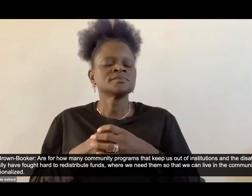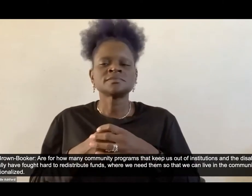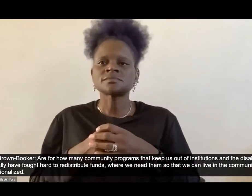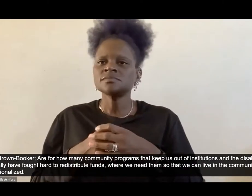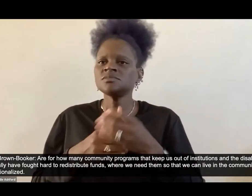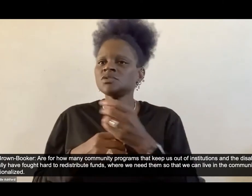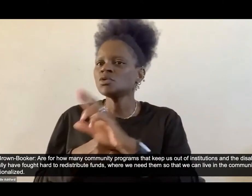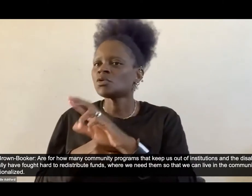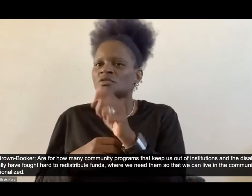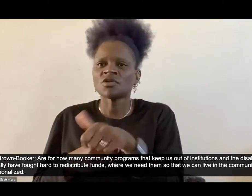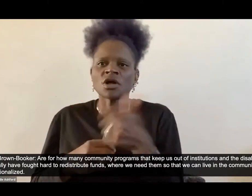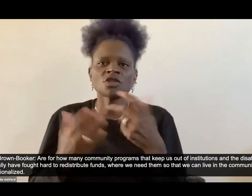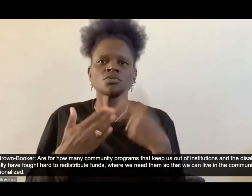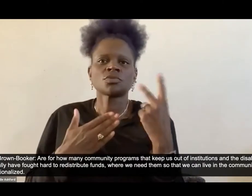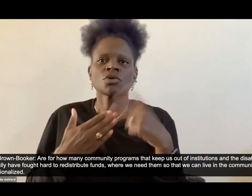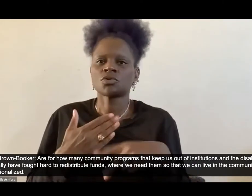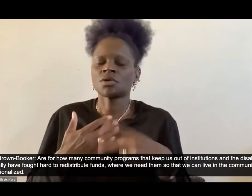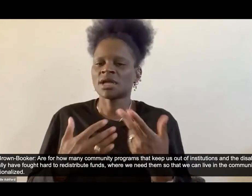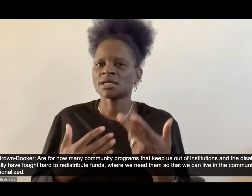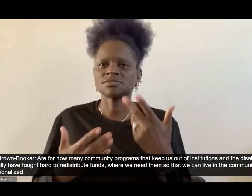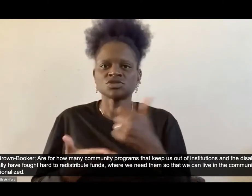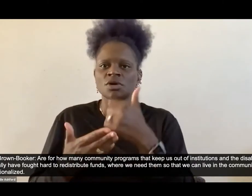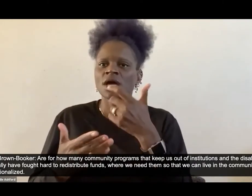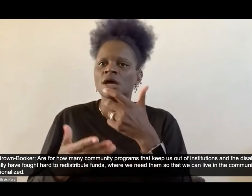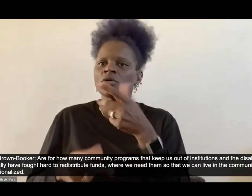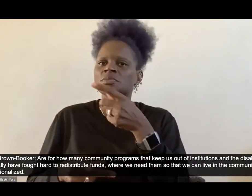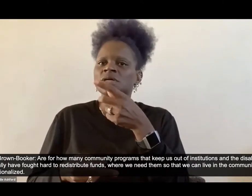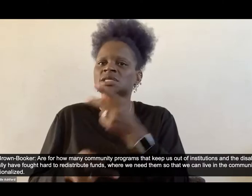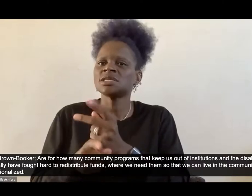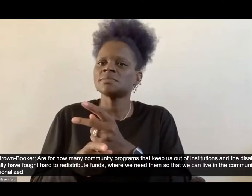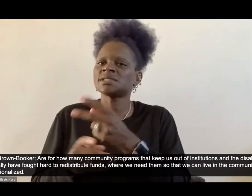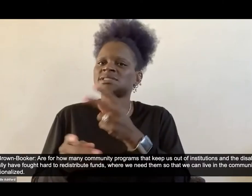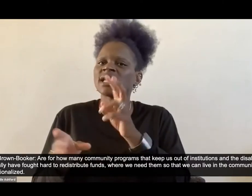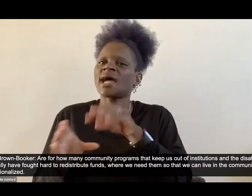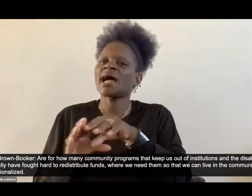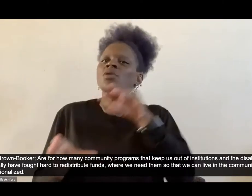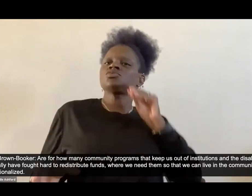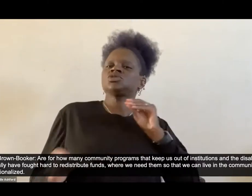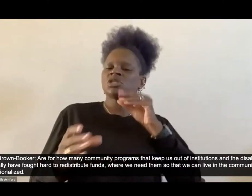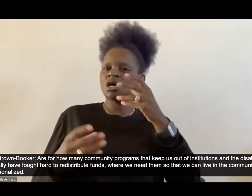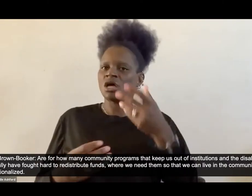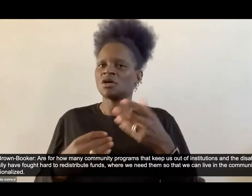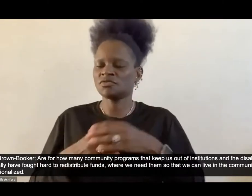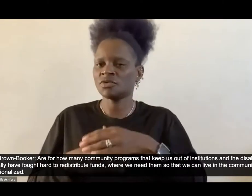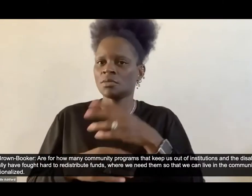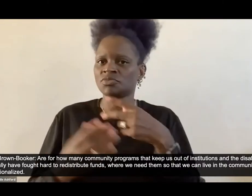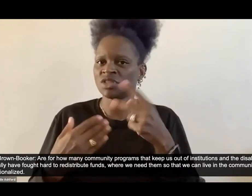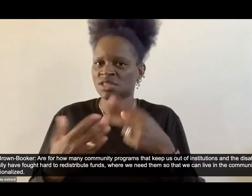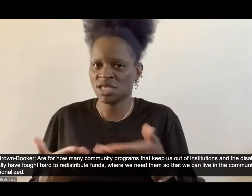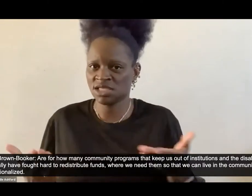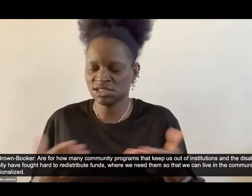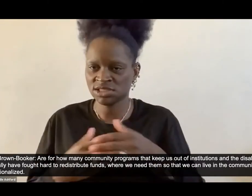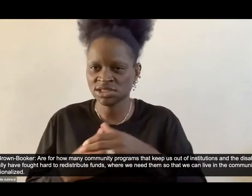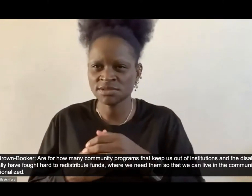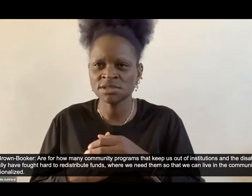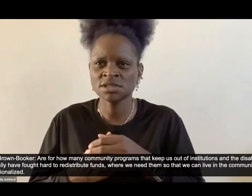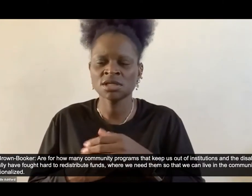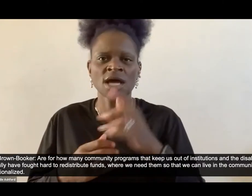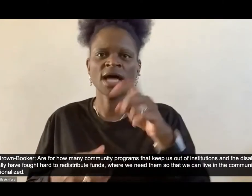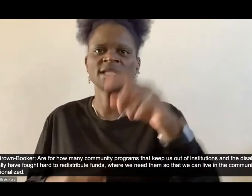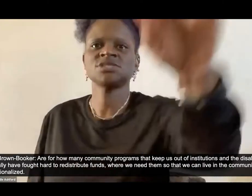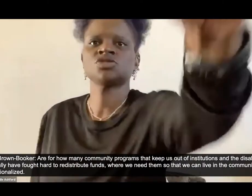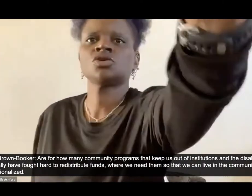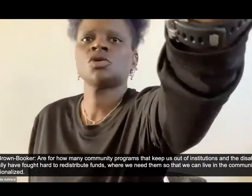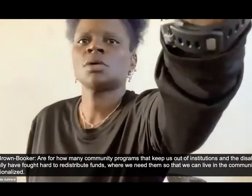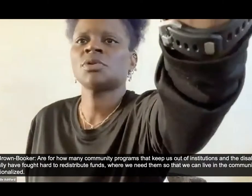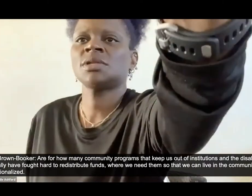keep us out of institutions. In the disability community, we really have fought hard to redistribute funds where we need